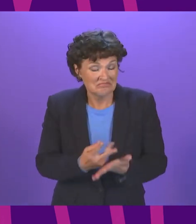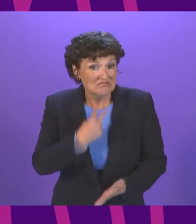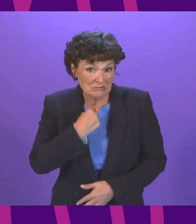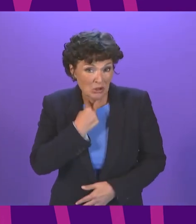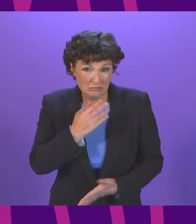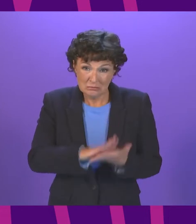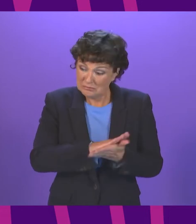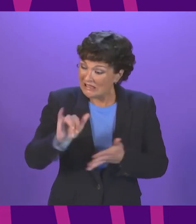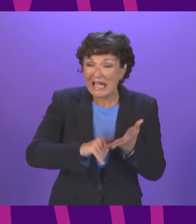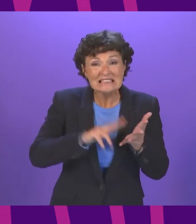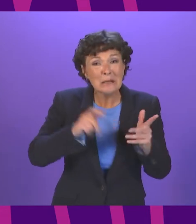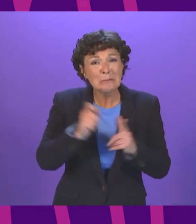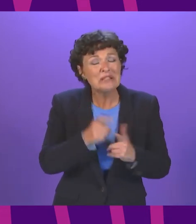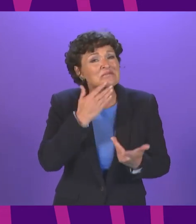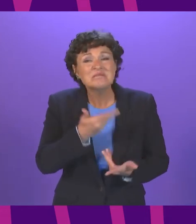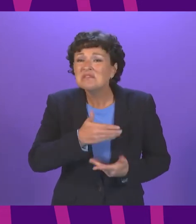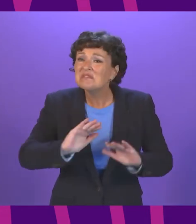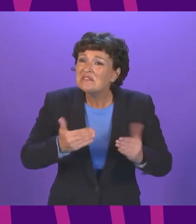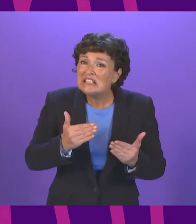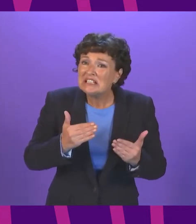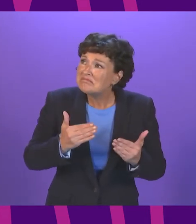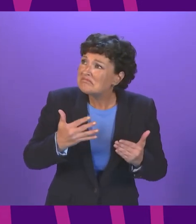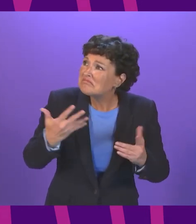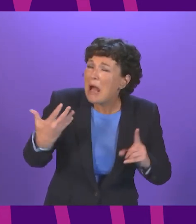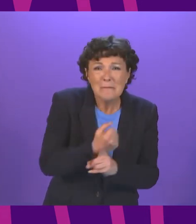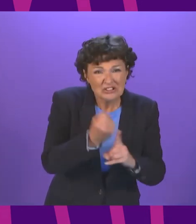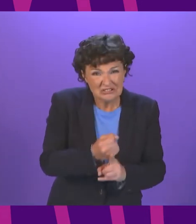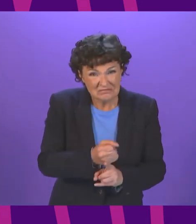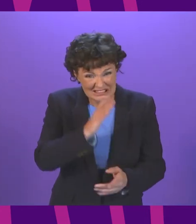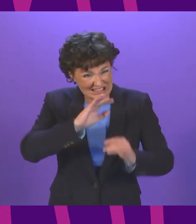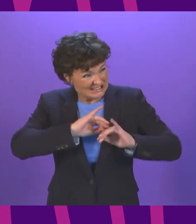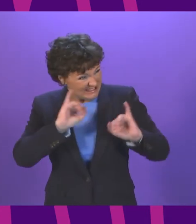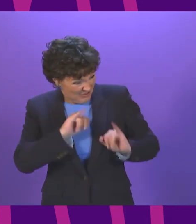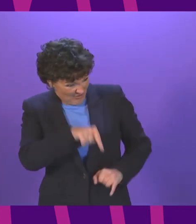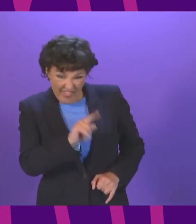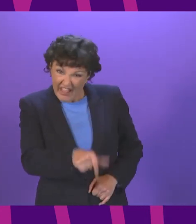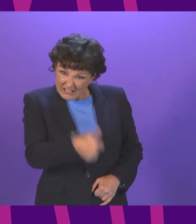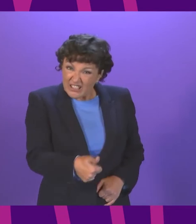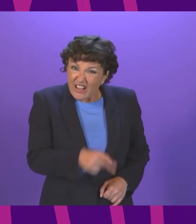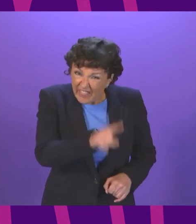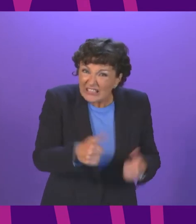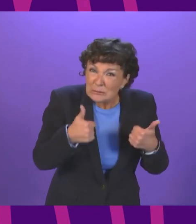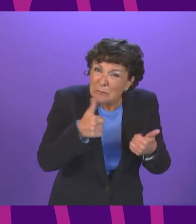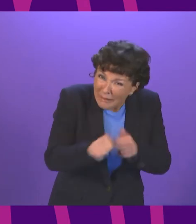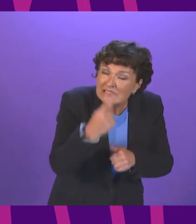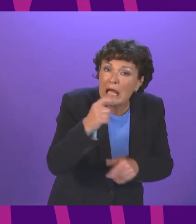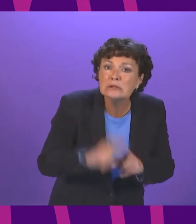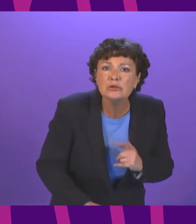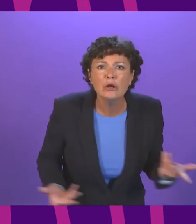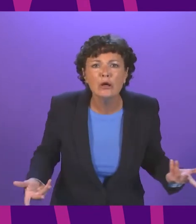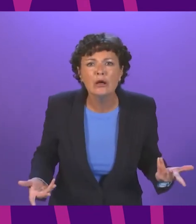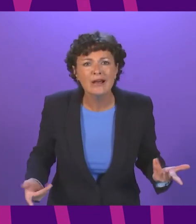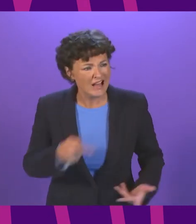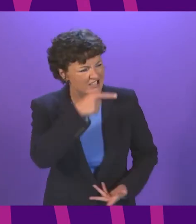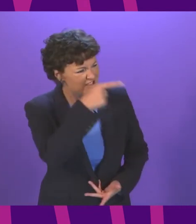from this SNP government. Seriously is that it? Is that as good as it gets? Is that the scale